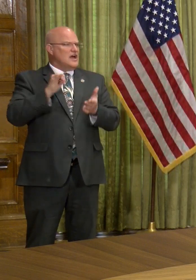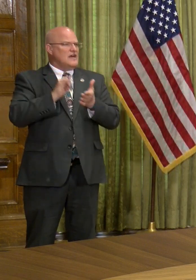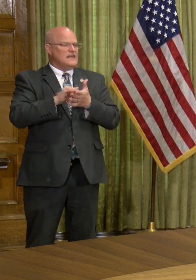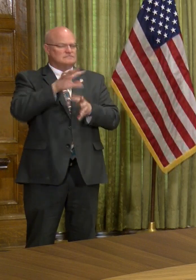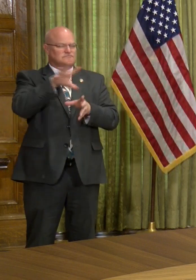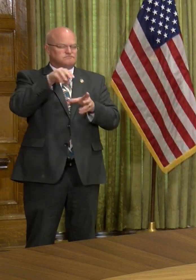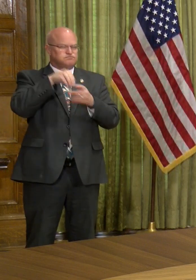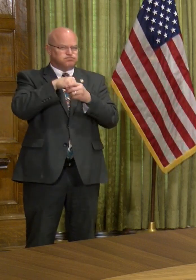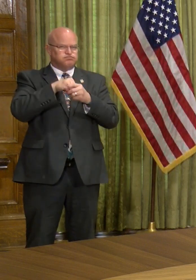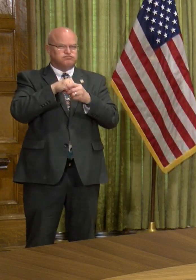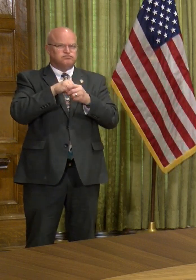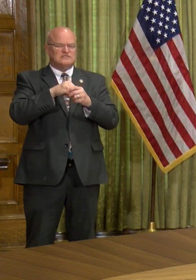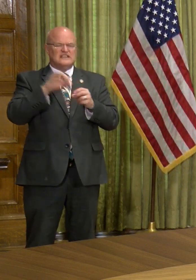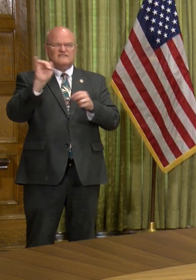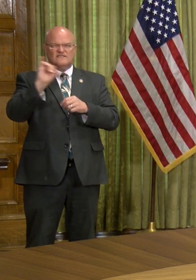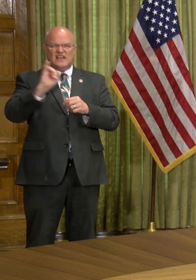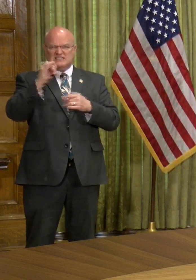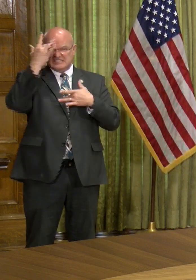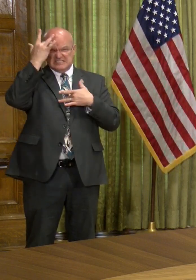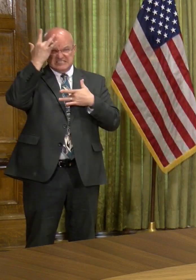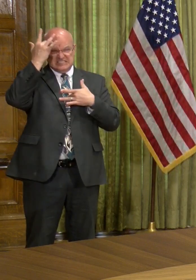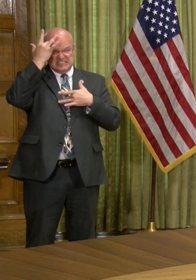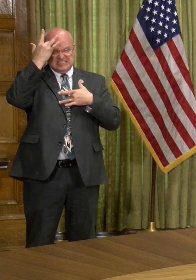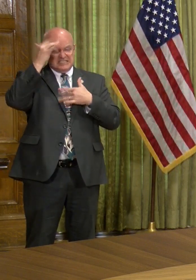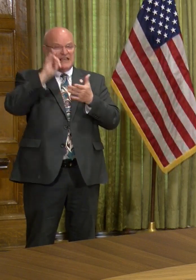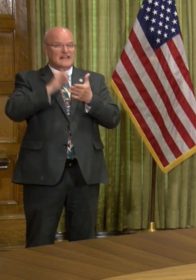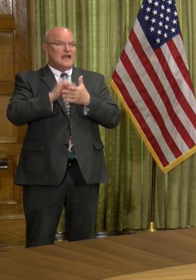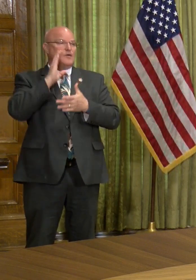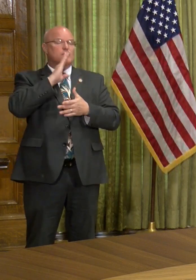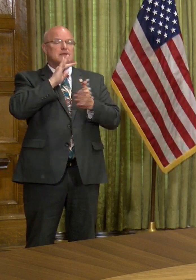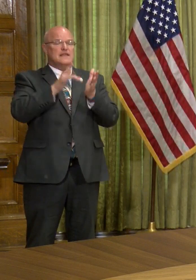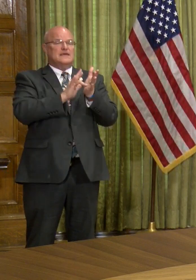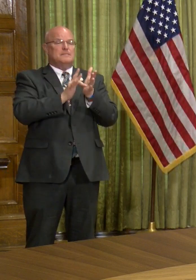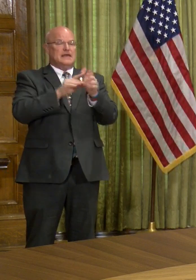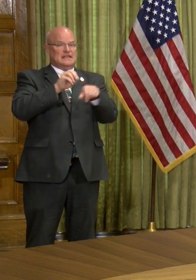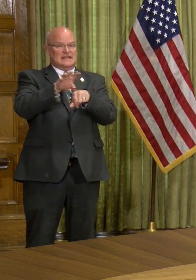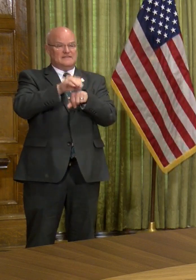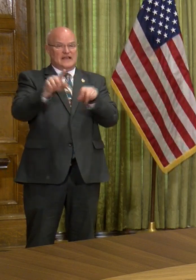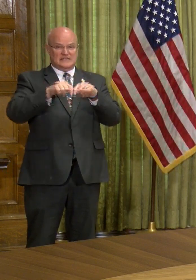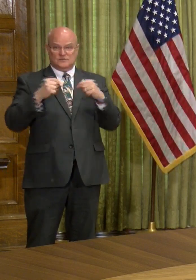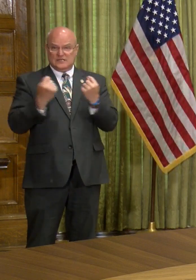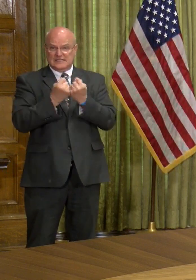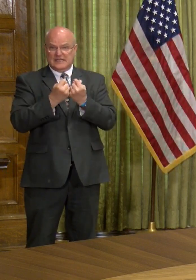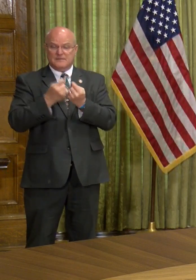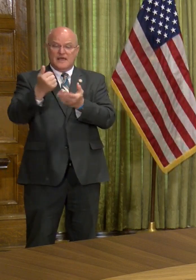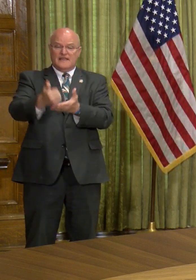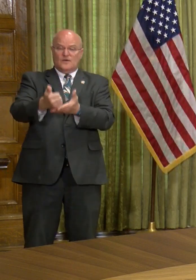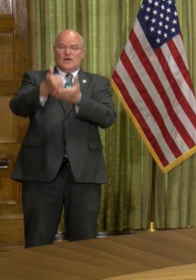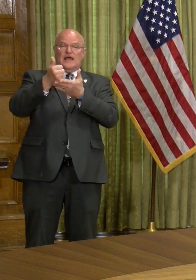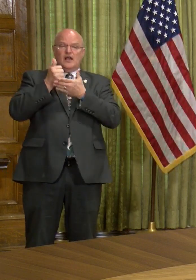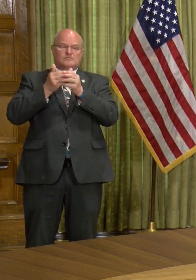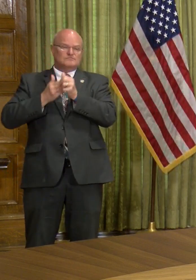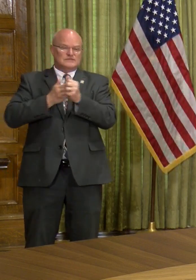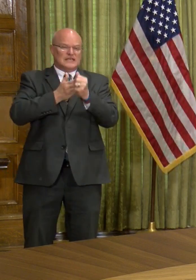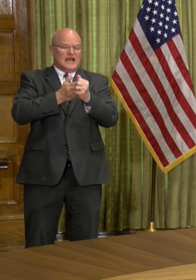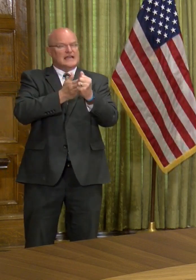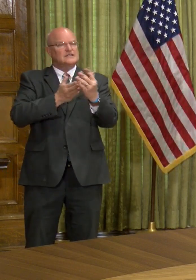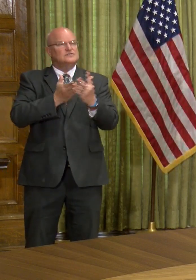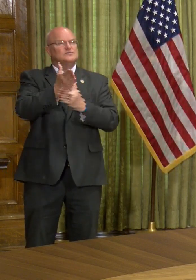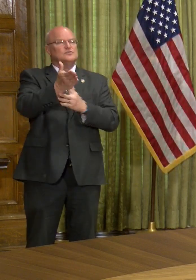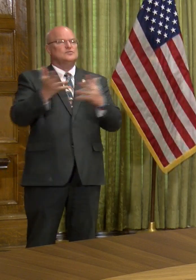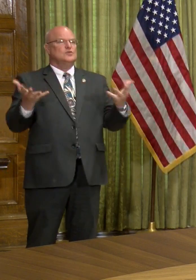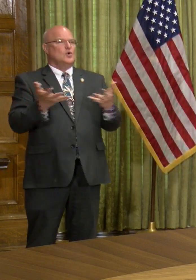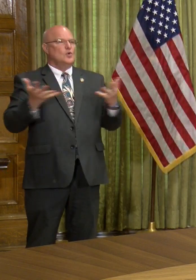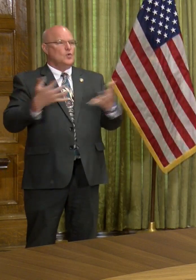that have engaged in infectious diseases. That will be the medical advisory team that will help give us guidance as to